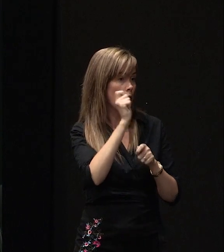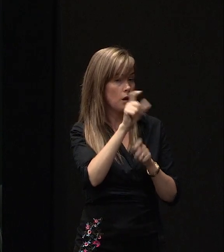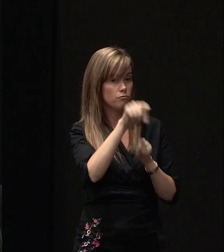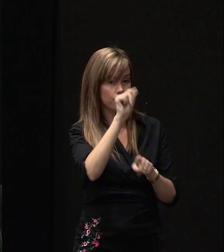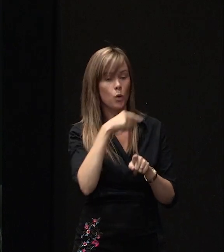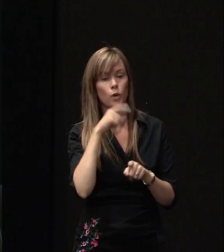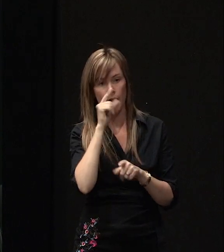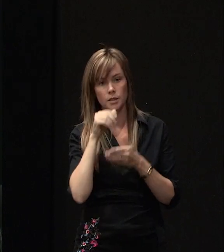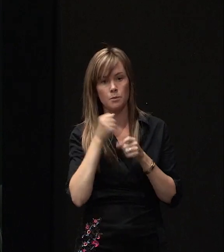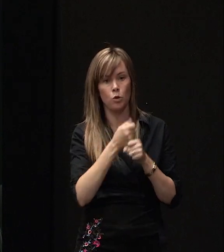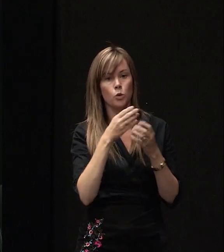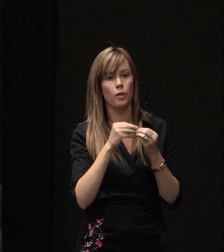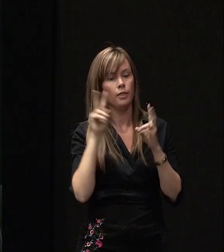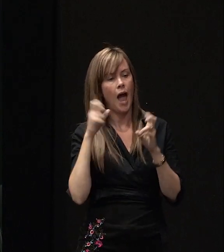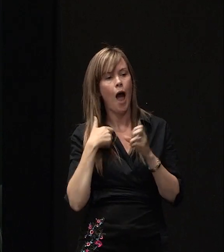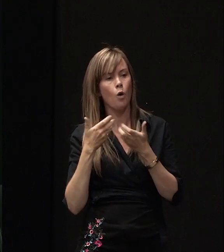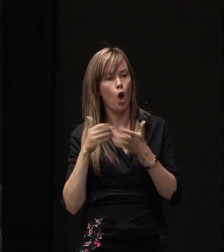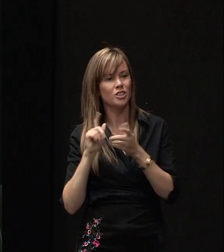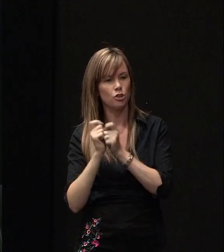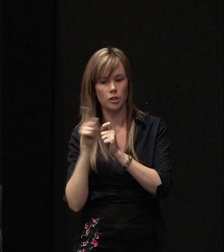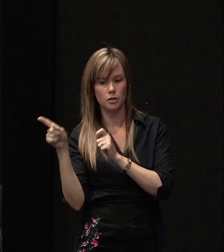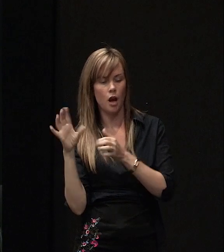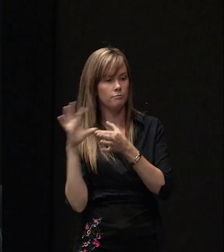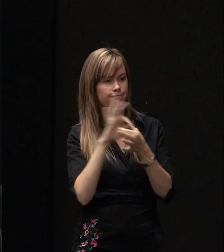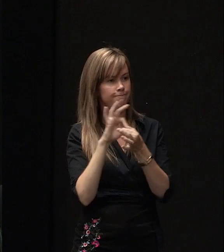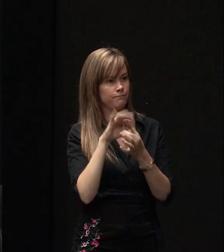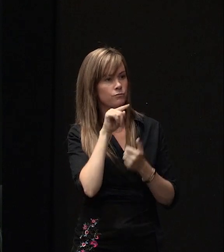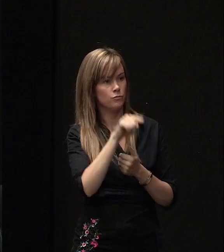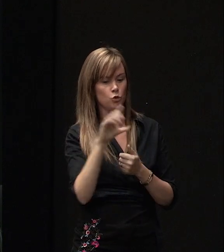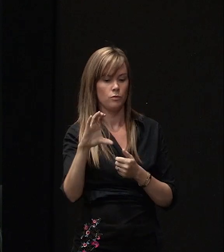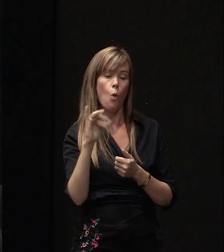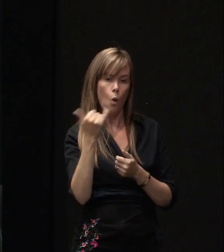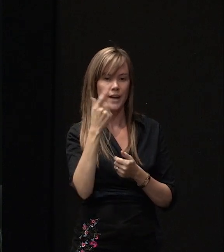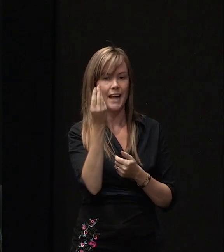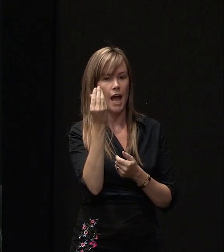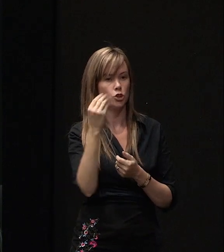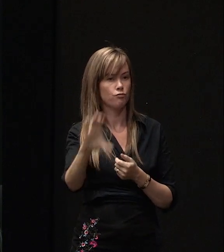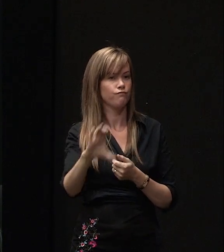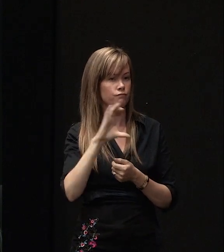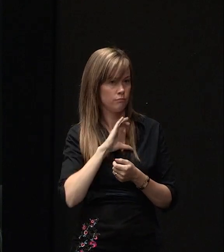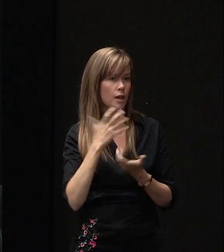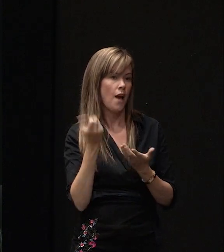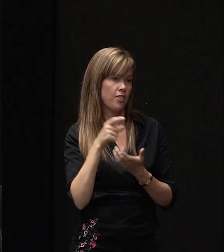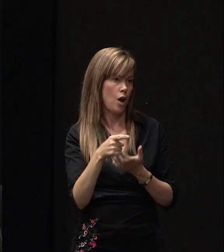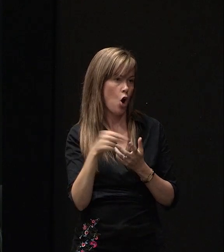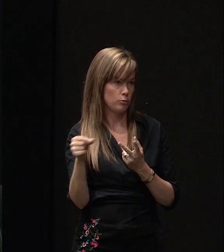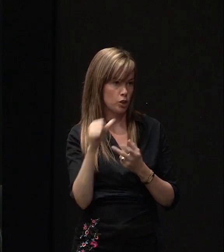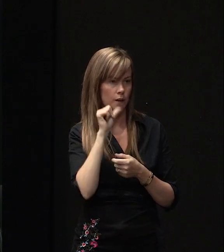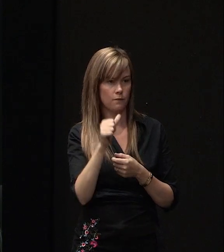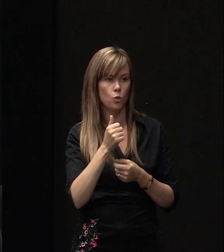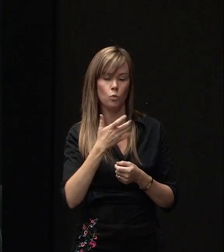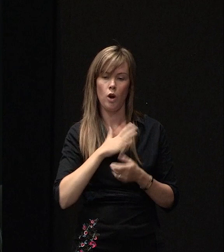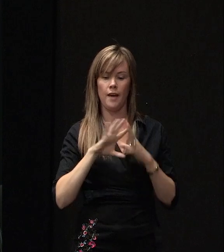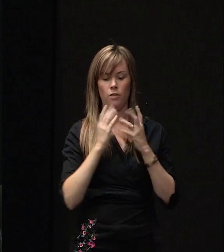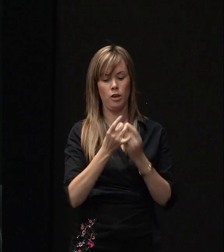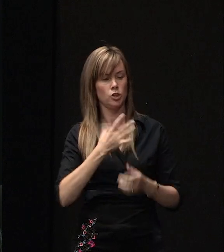one of our loss adjusters. Or another option is if you wanted to, to take a cash settlement, then that's available as well if you simply just wanted to manage the process